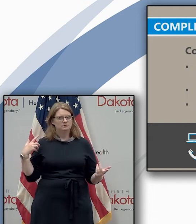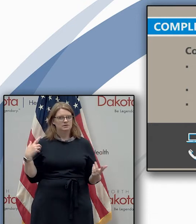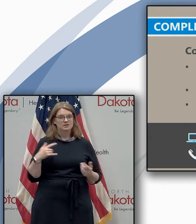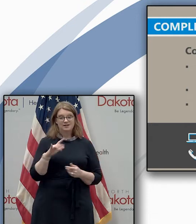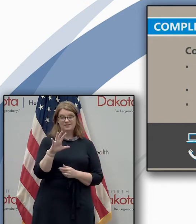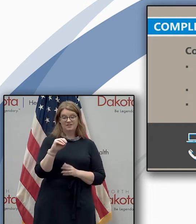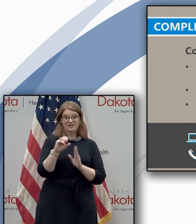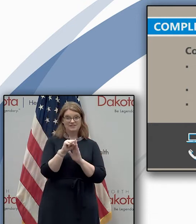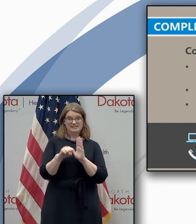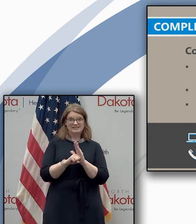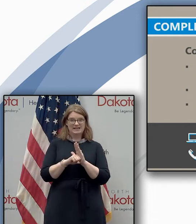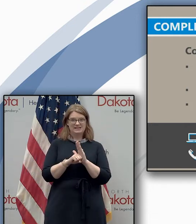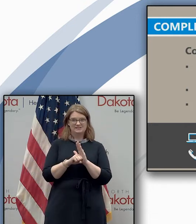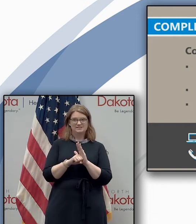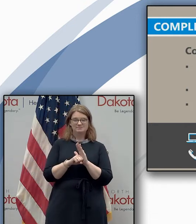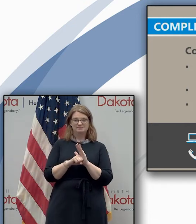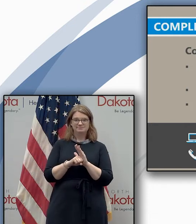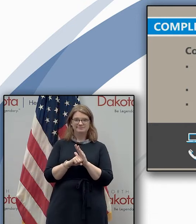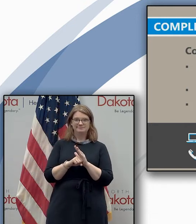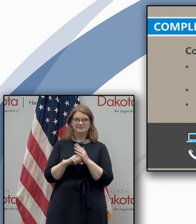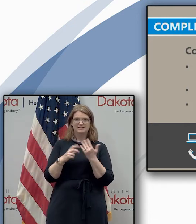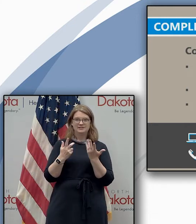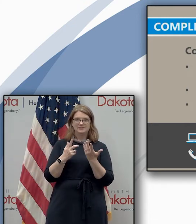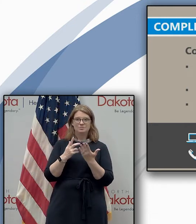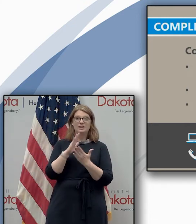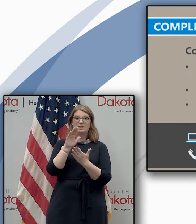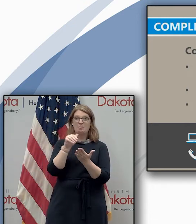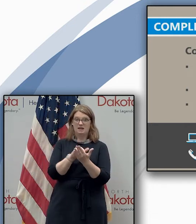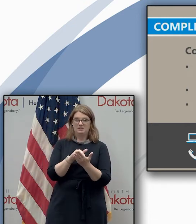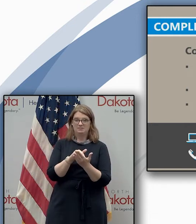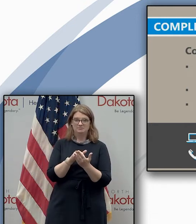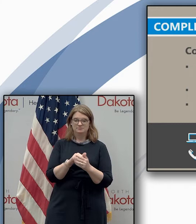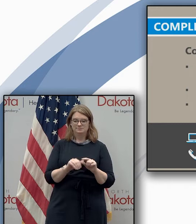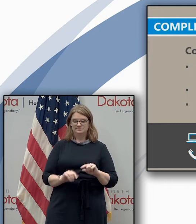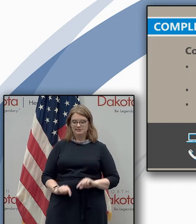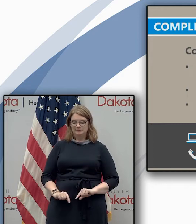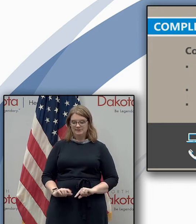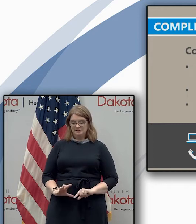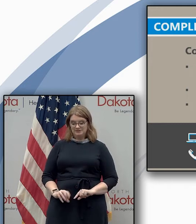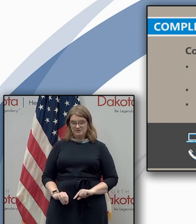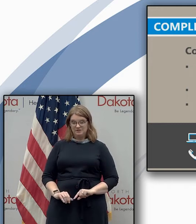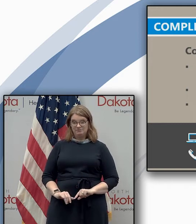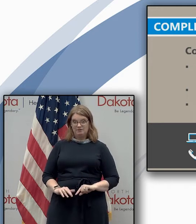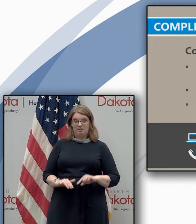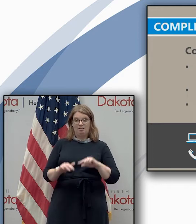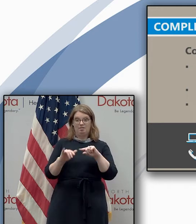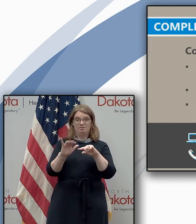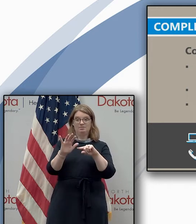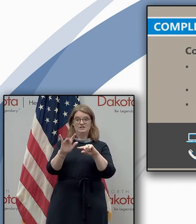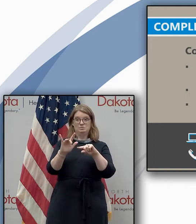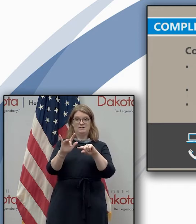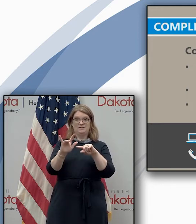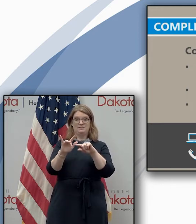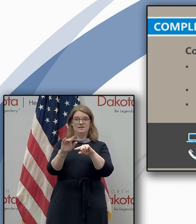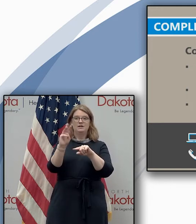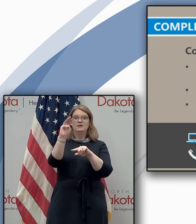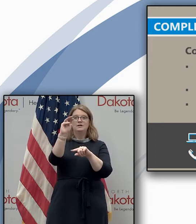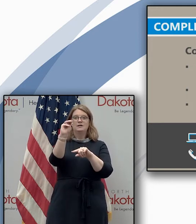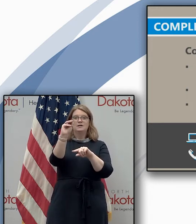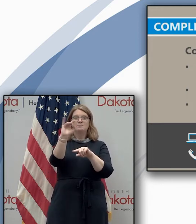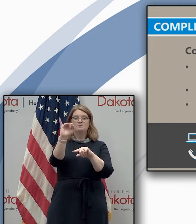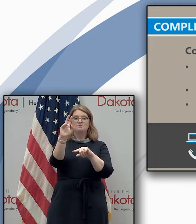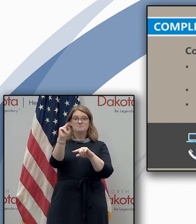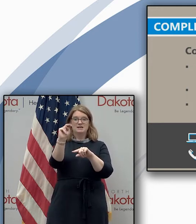states we're right in the middle of the pack it's not a place we want to be we're 25th but we're behind minnesota